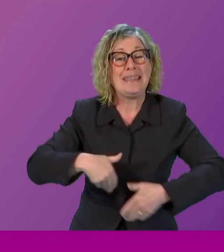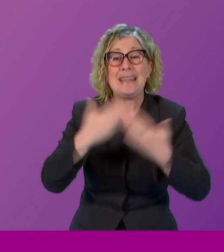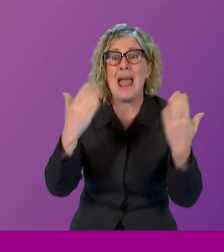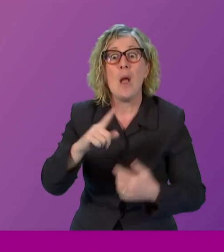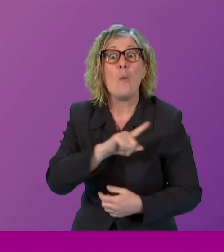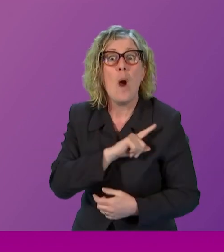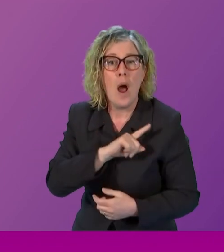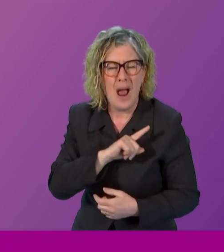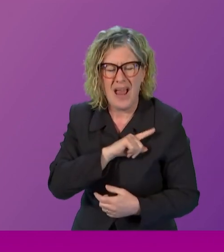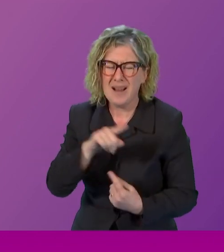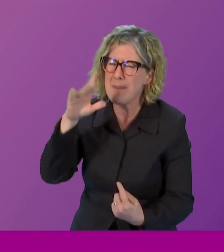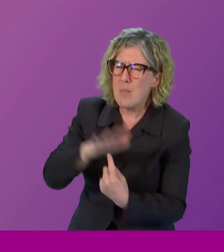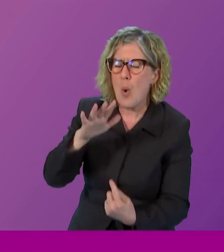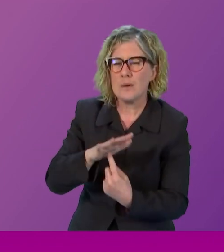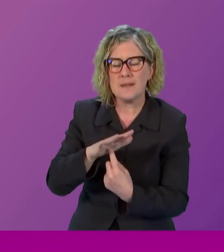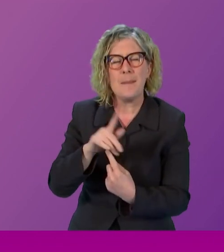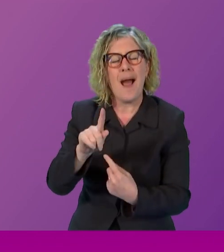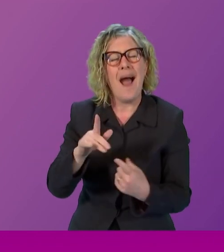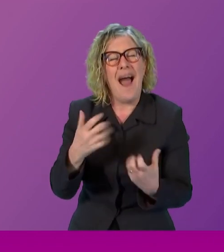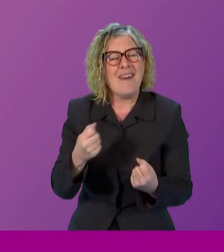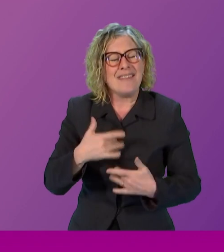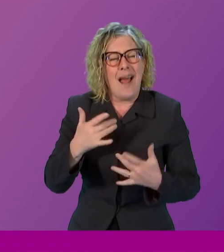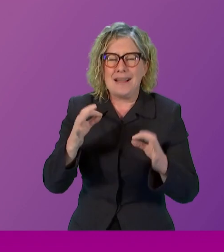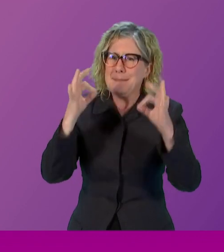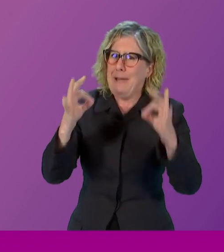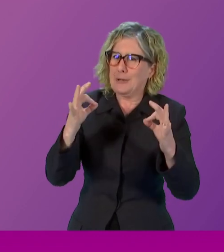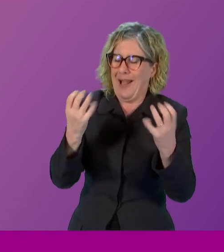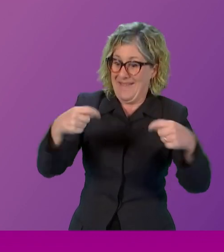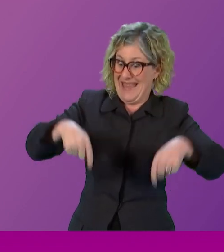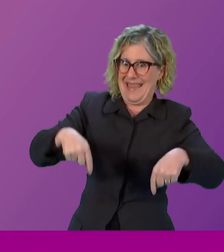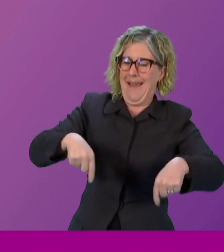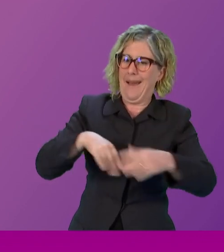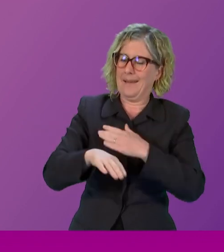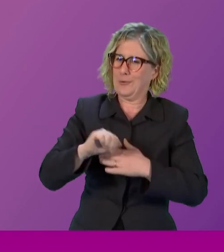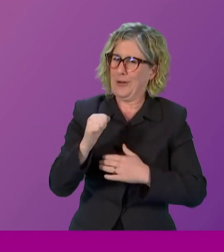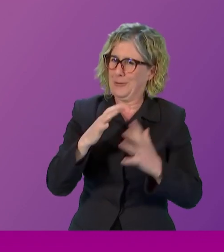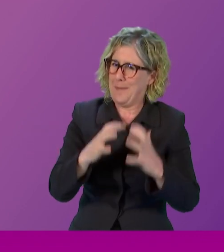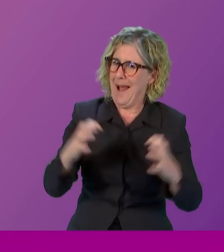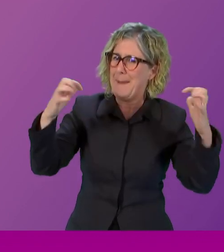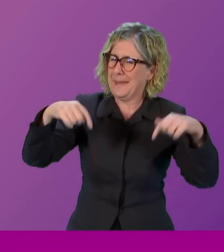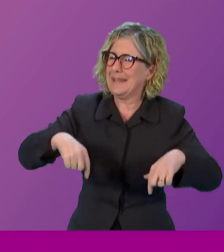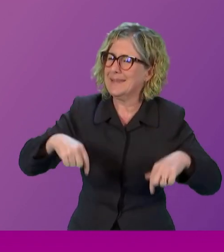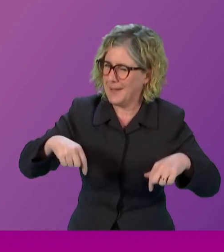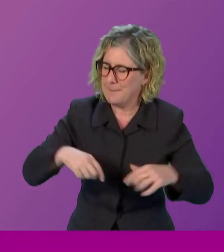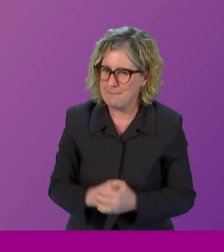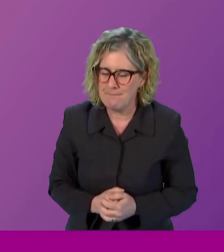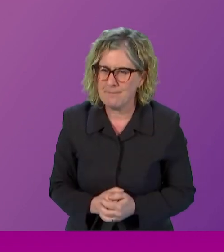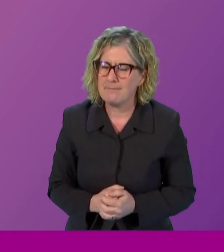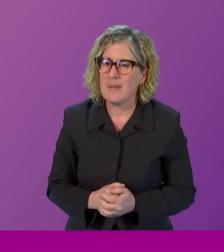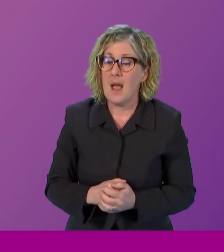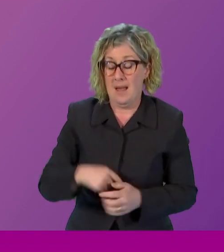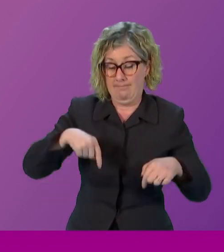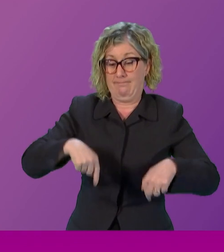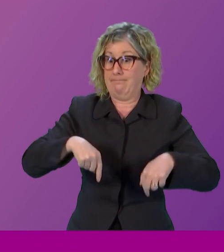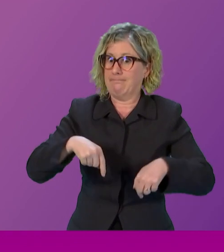occasion. And it's always special to have this event here in our national parliament. This year, it